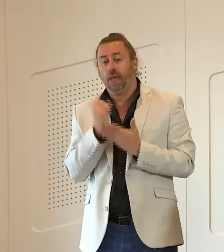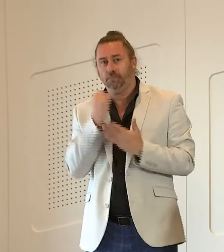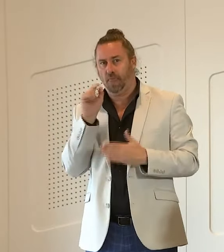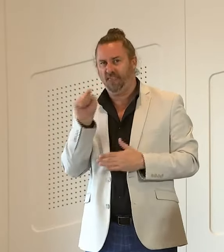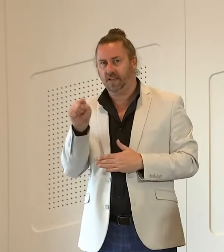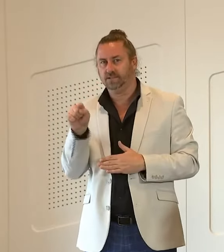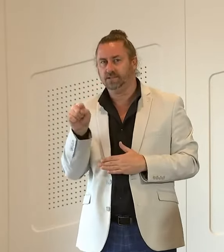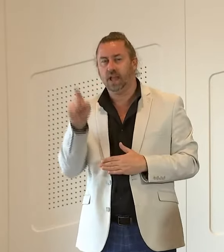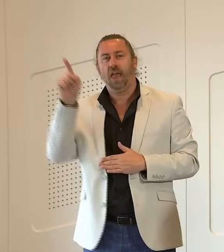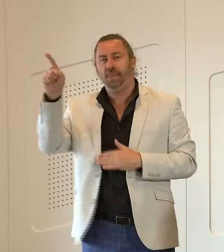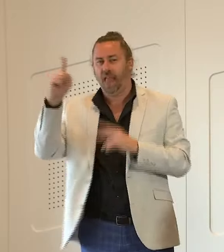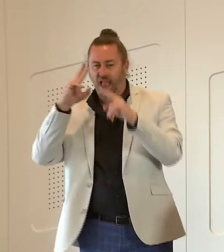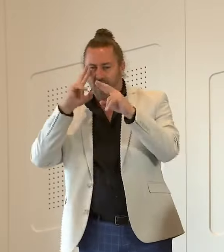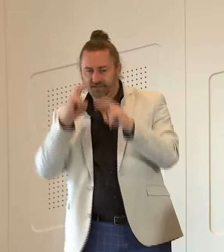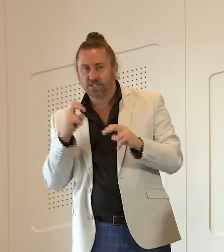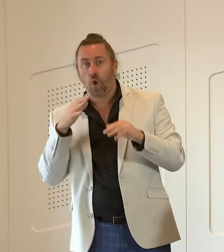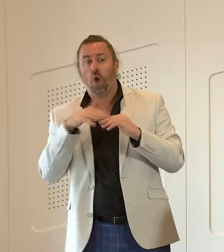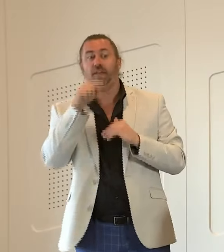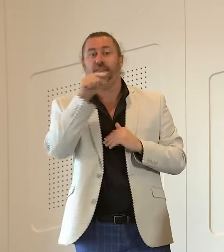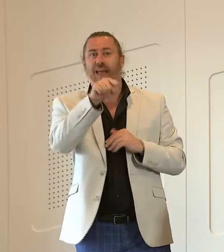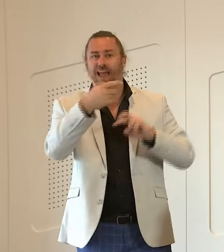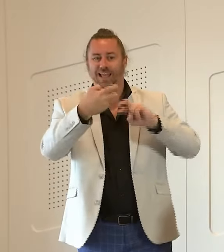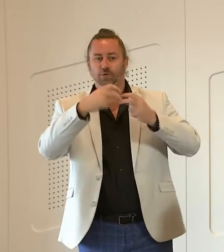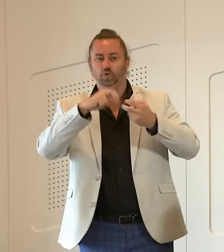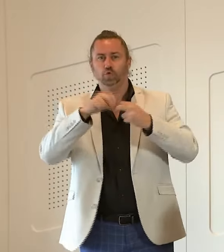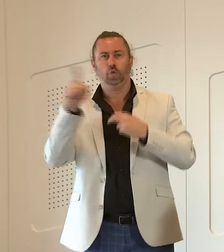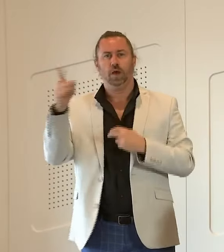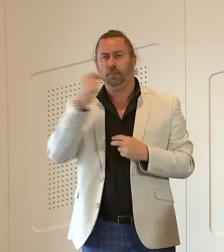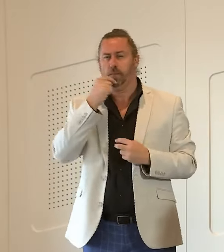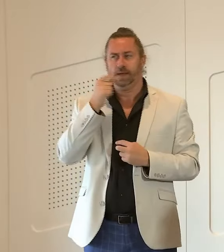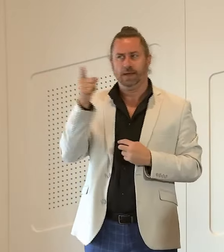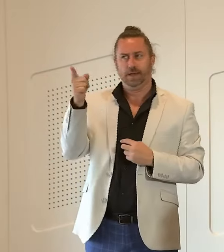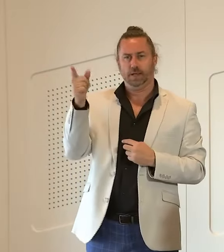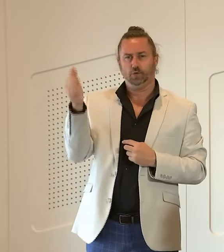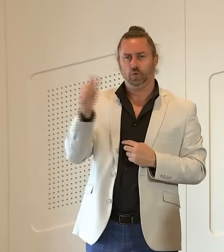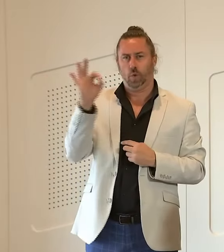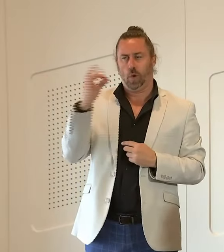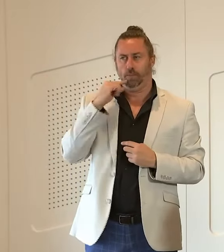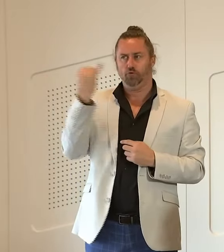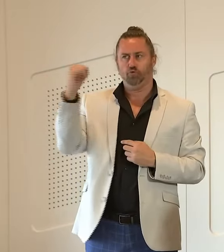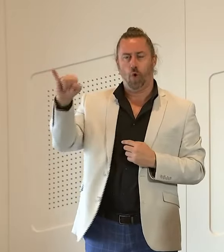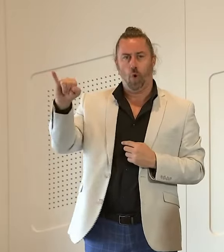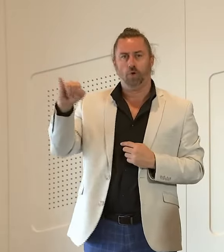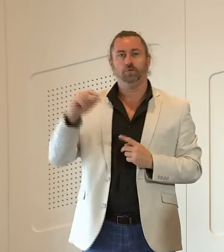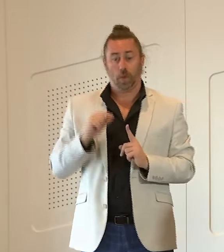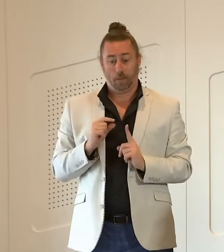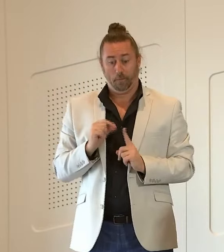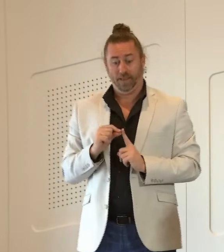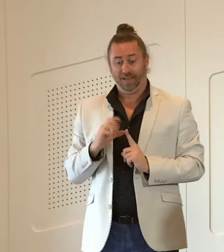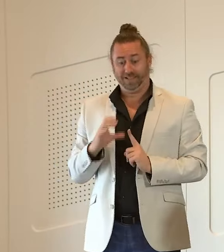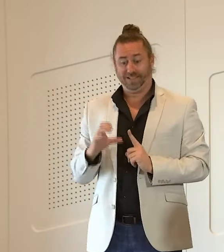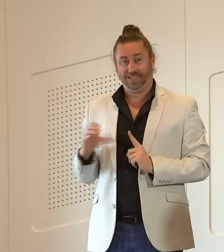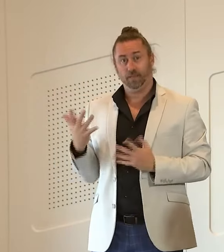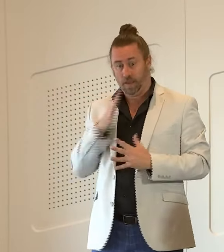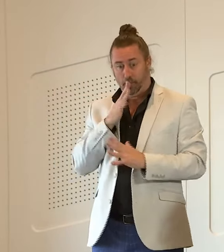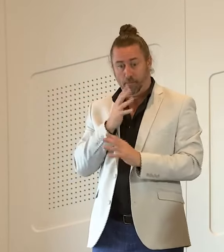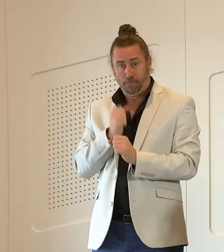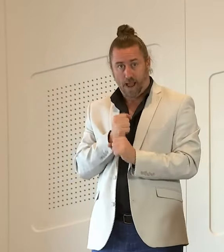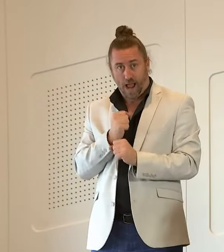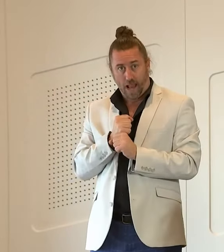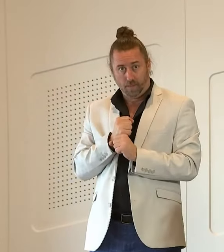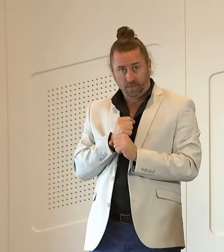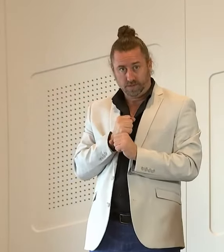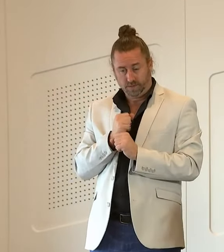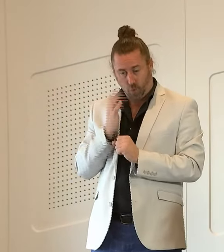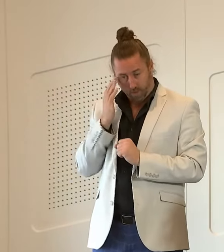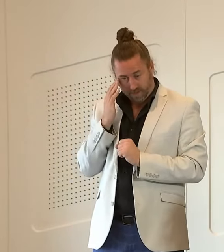functions of the triple c into the logan city council the p triple c committee made a number of recommendations and